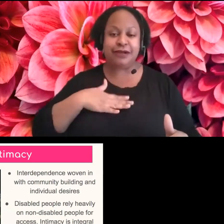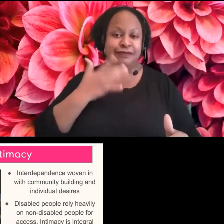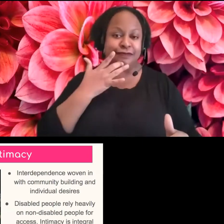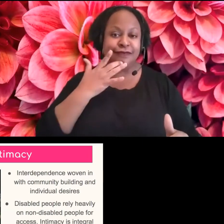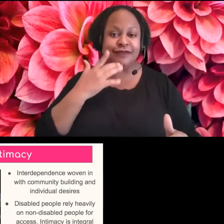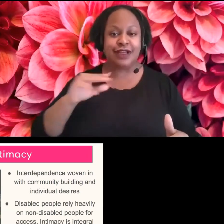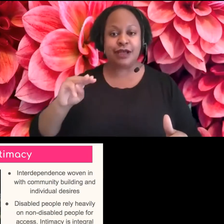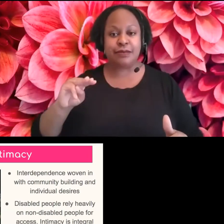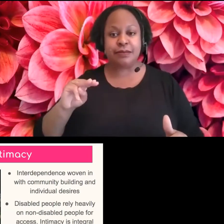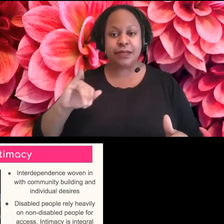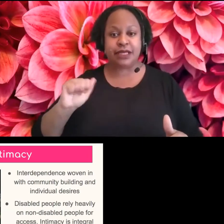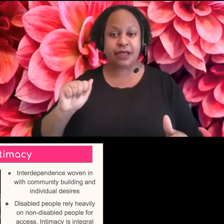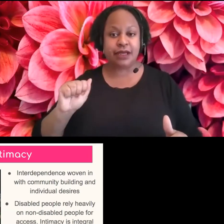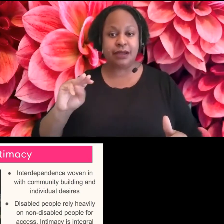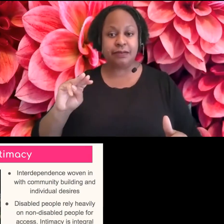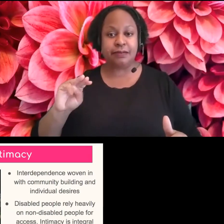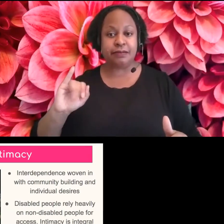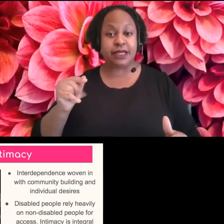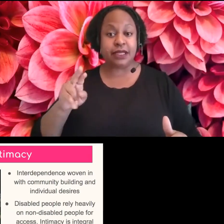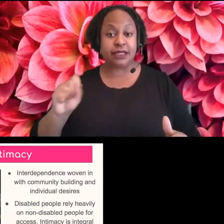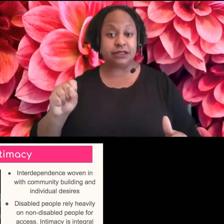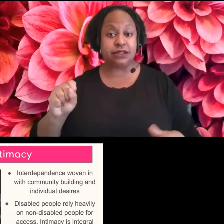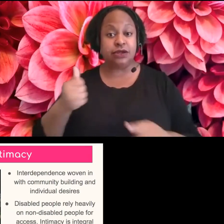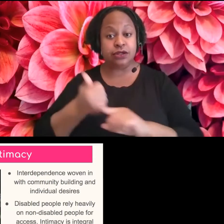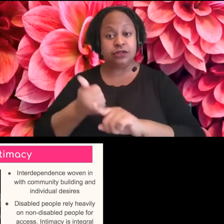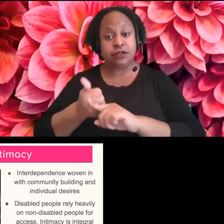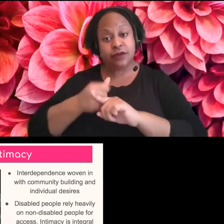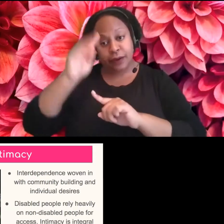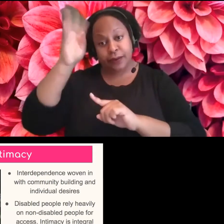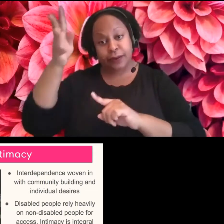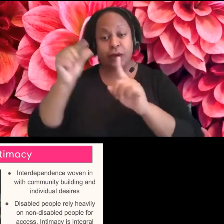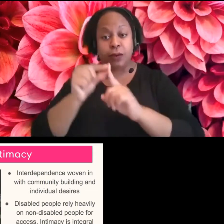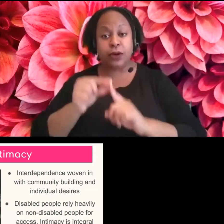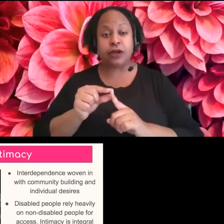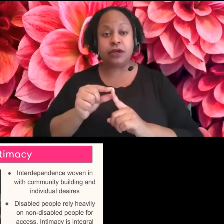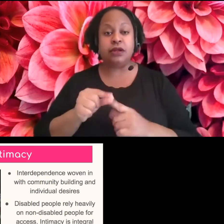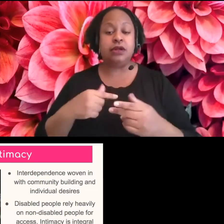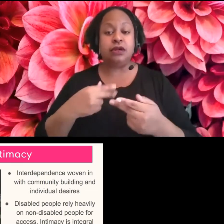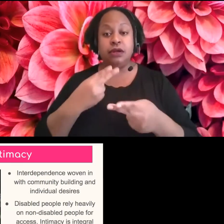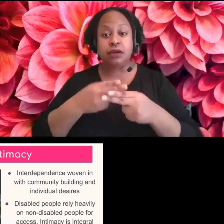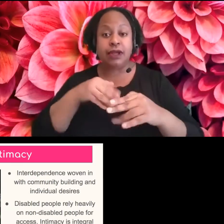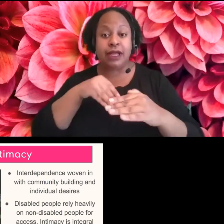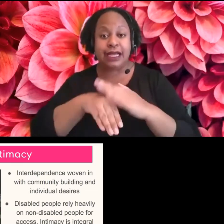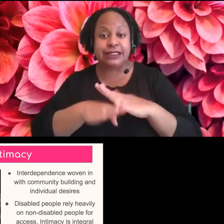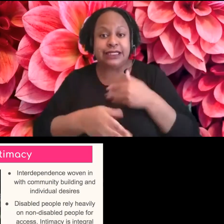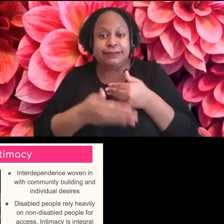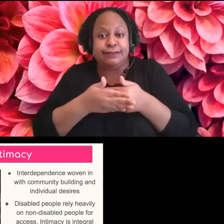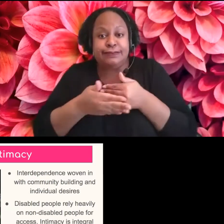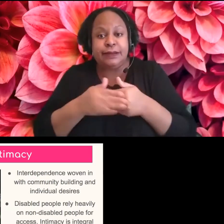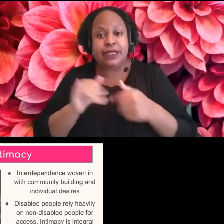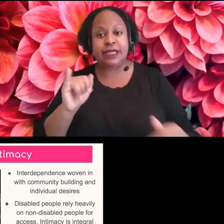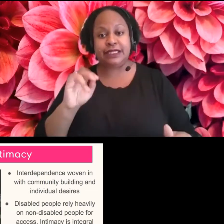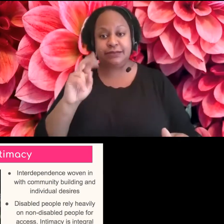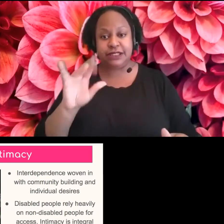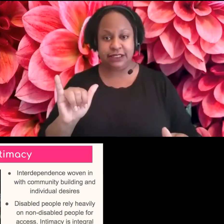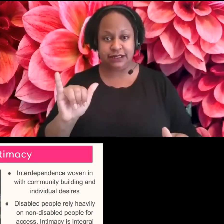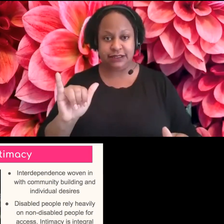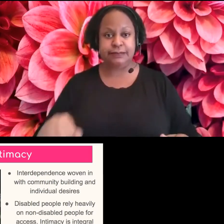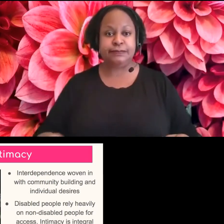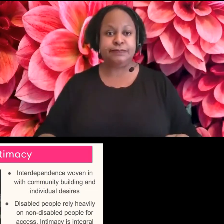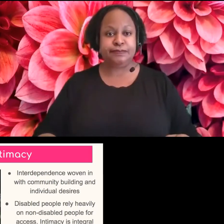again coined this term, access intimacy. Um, the greater overarching meaning